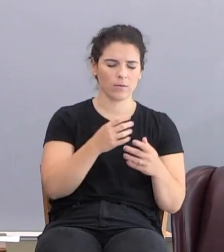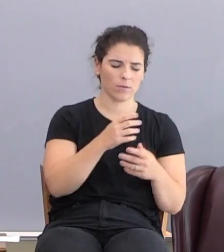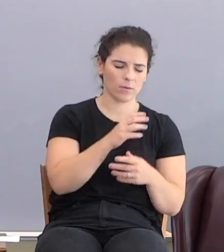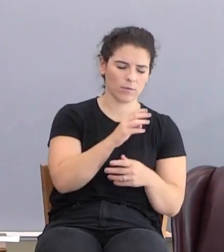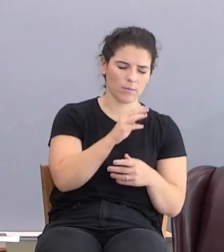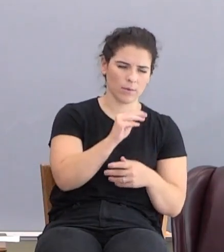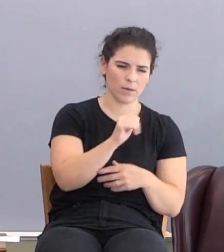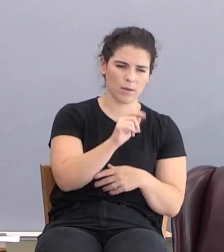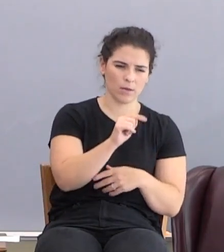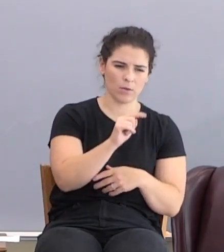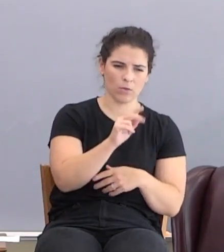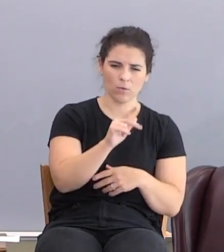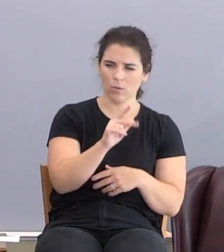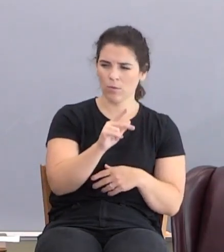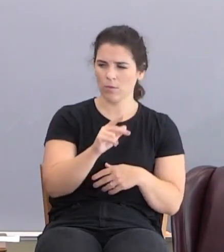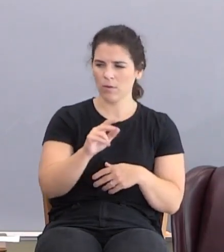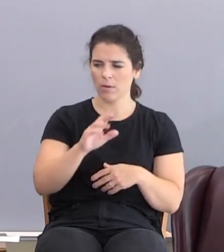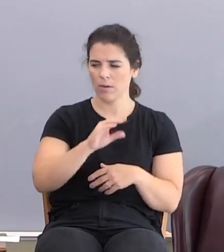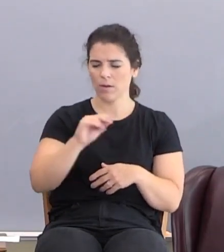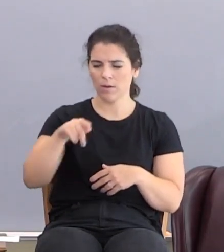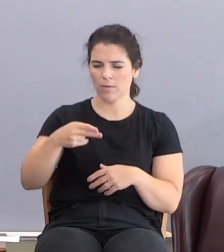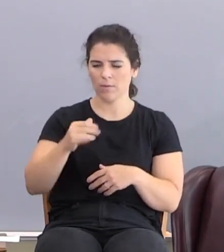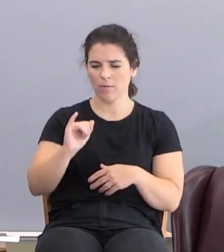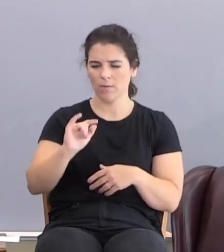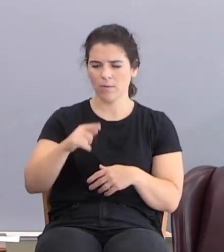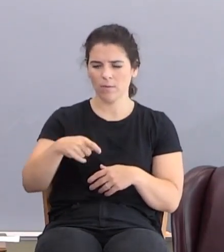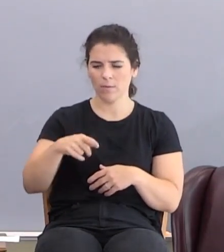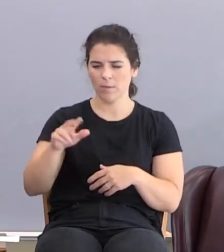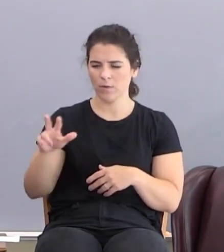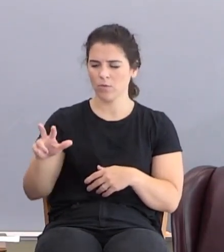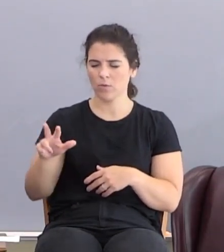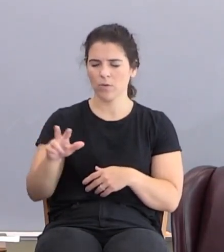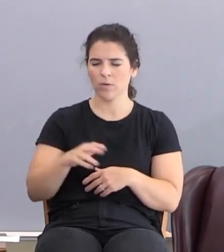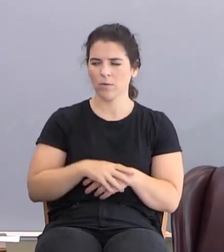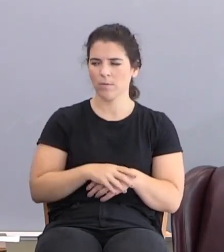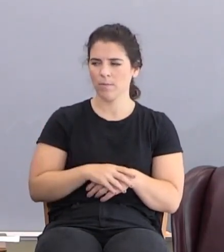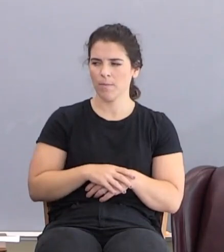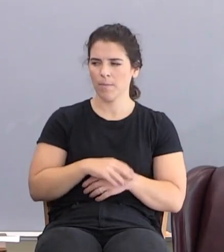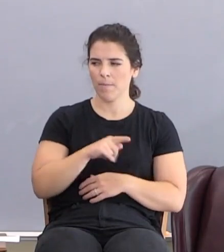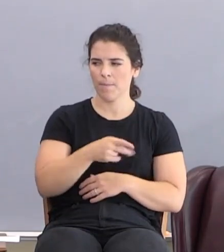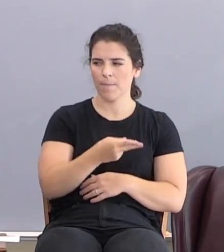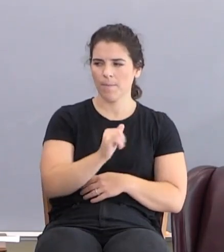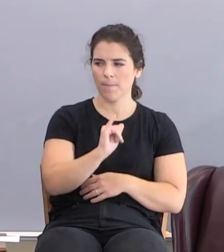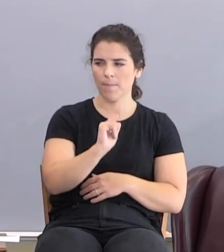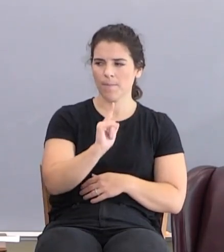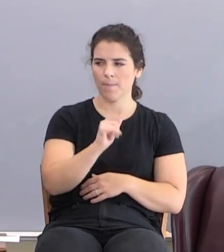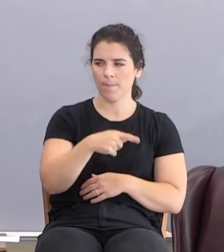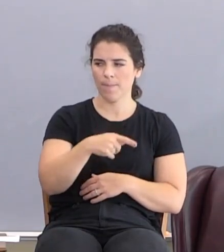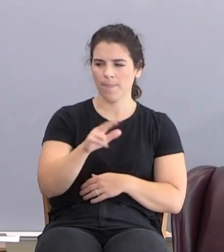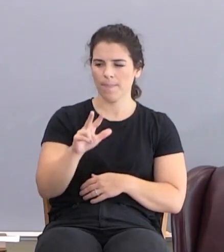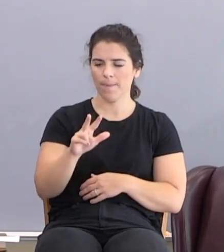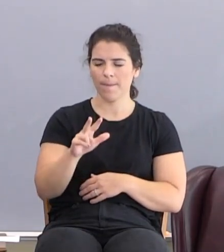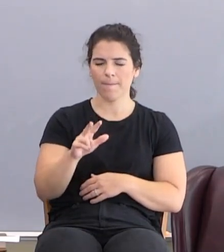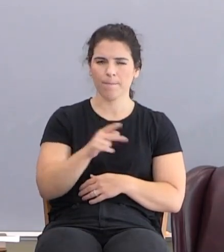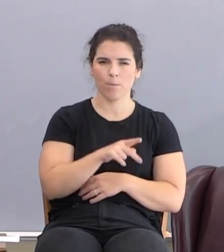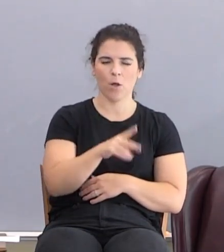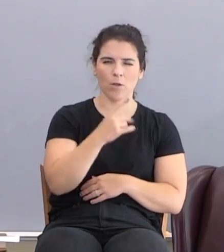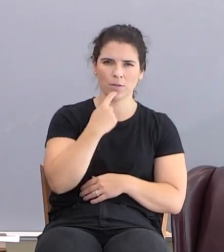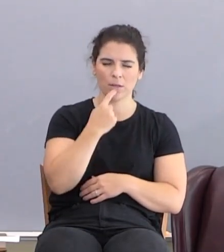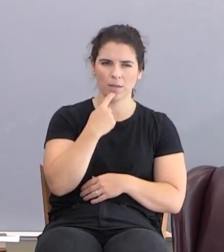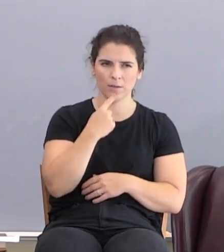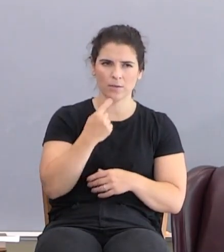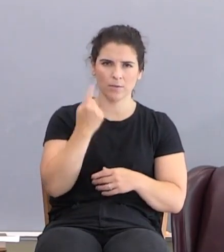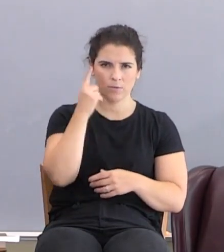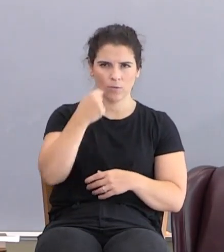talks about it. Philippians 3, he says in verse 3, For we are the